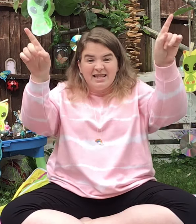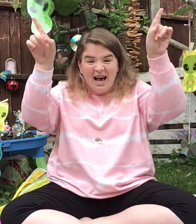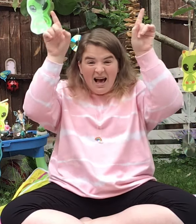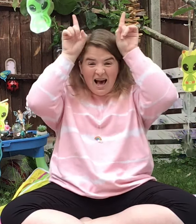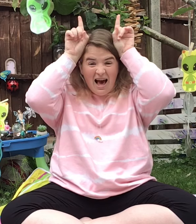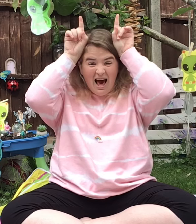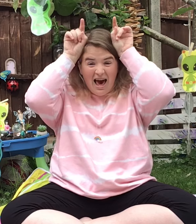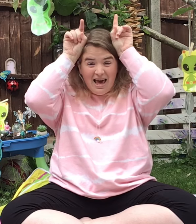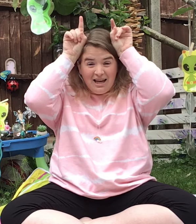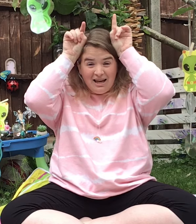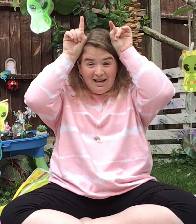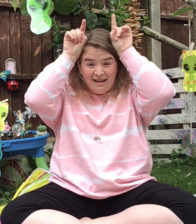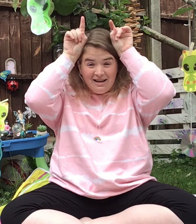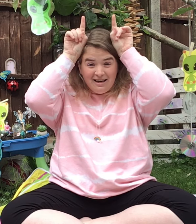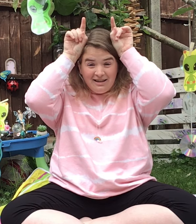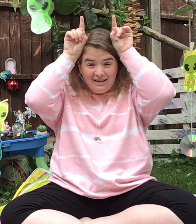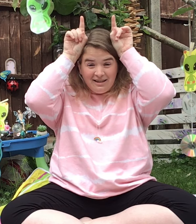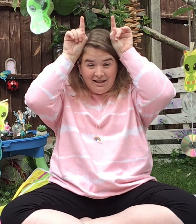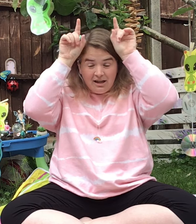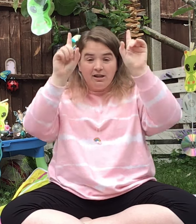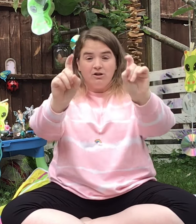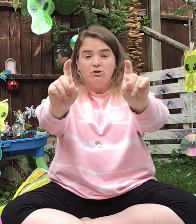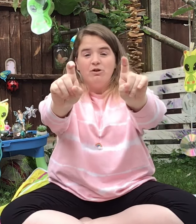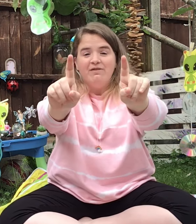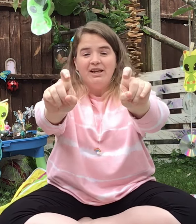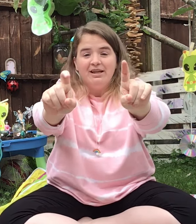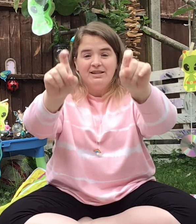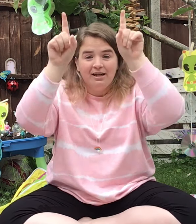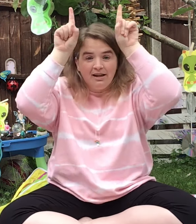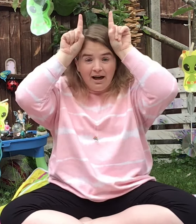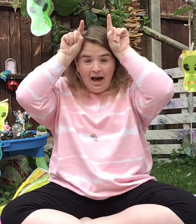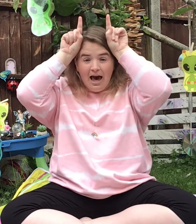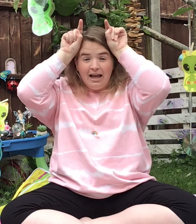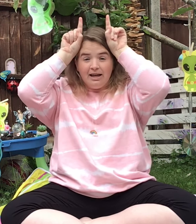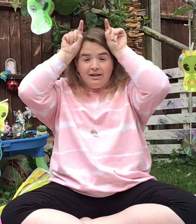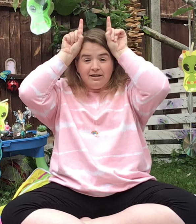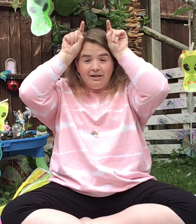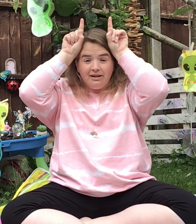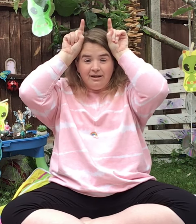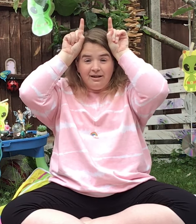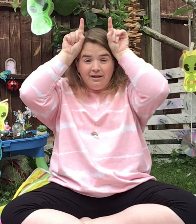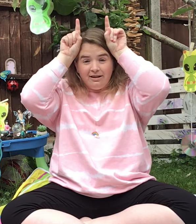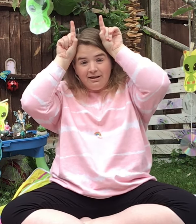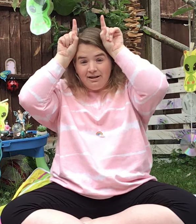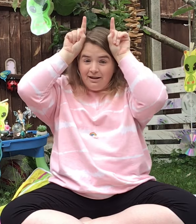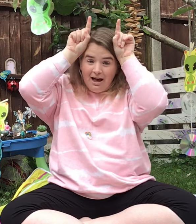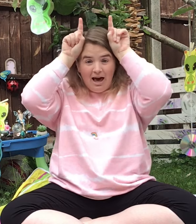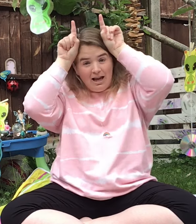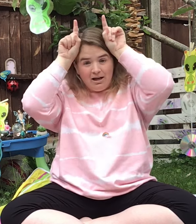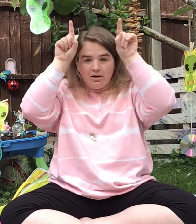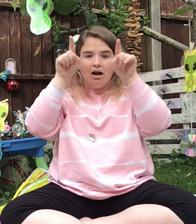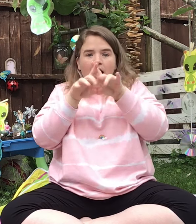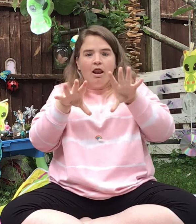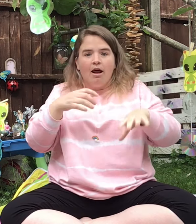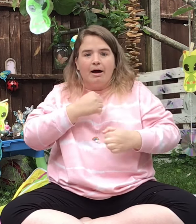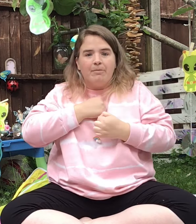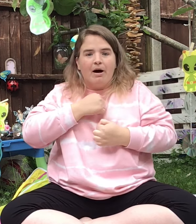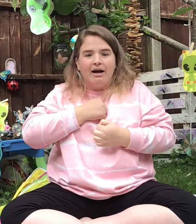alien. So two fingers, alien, alien, like mine.